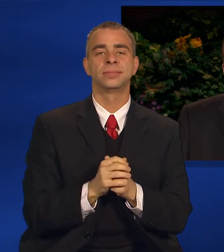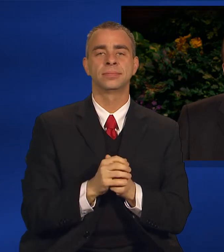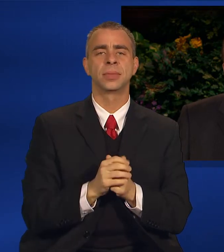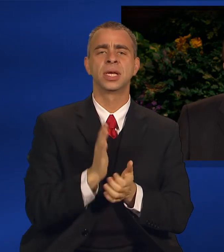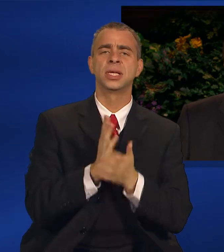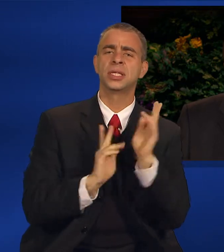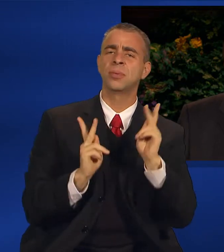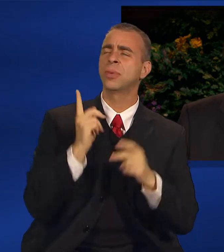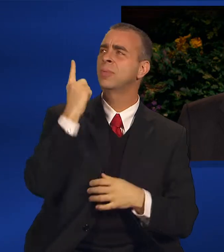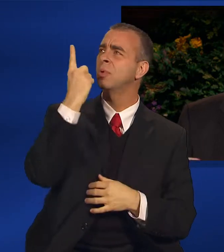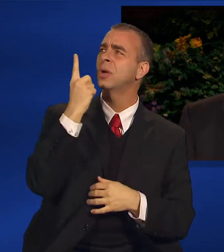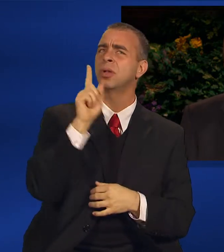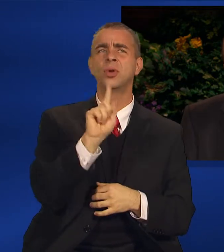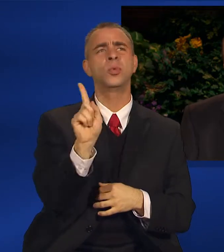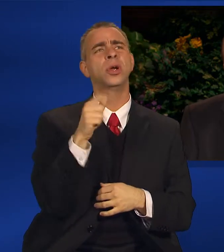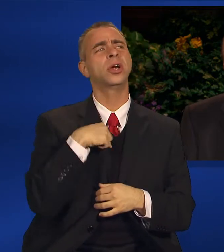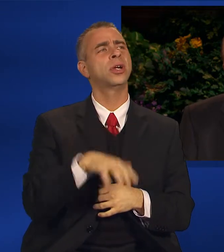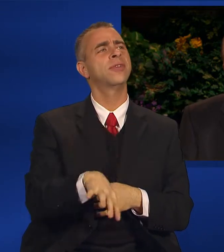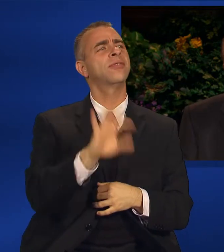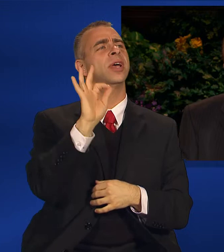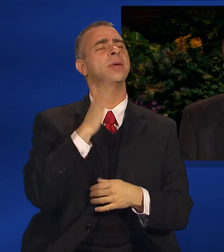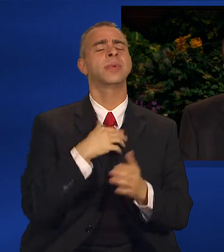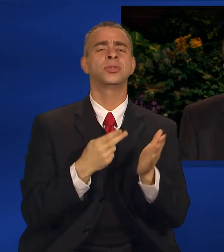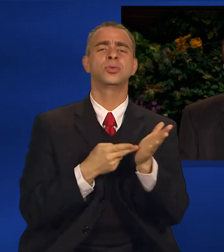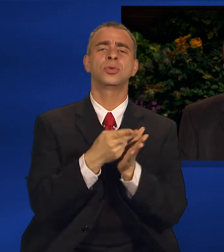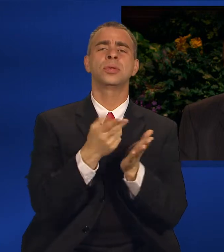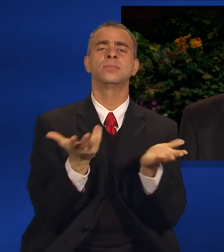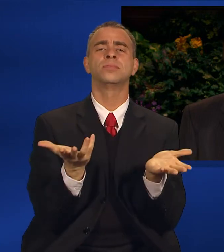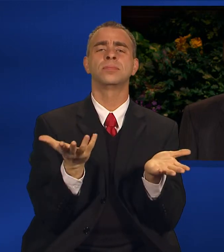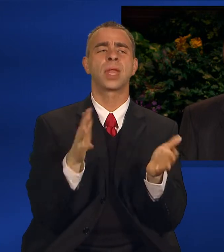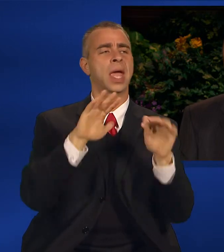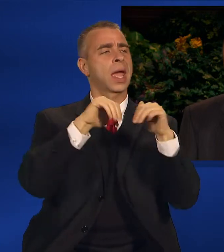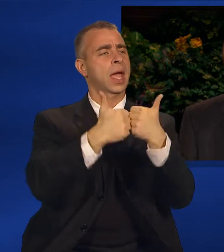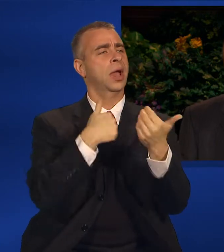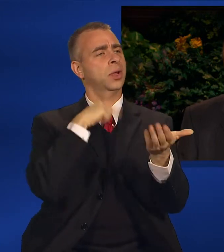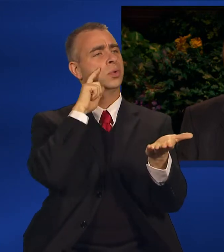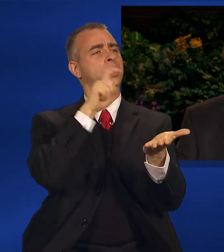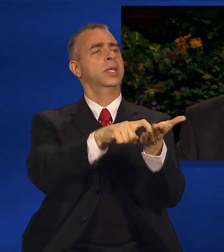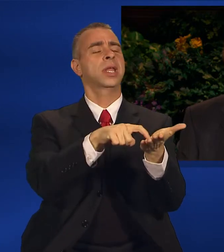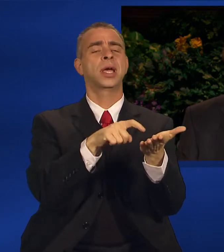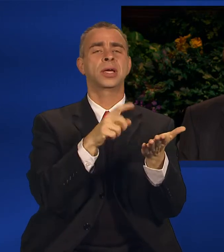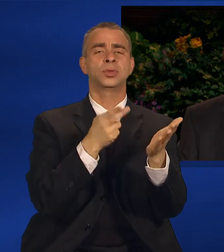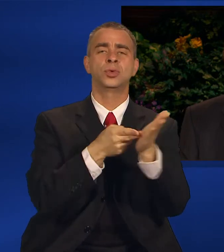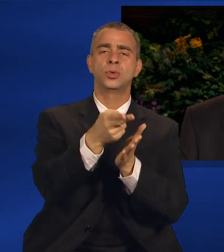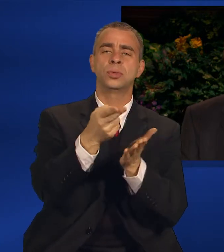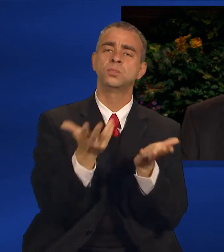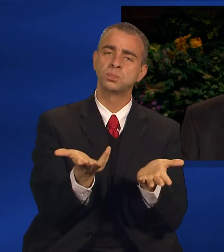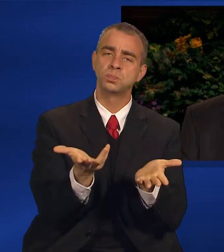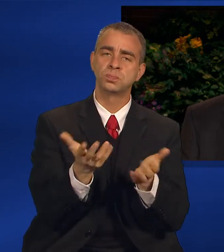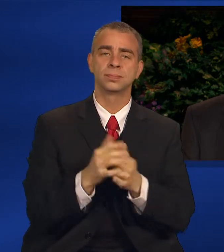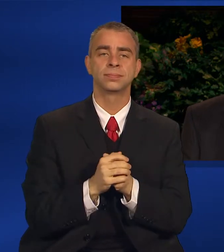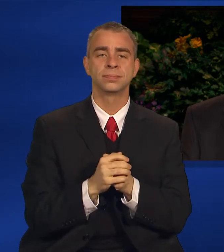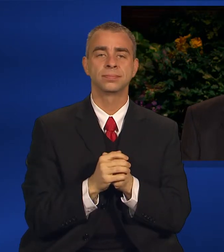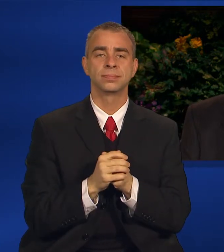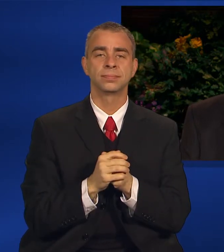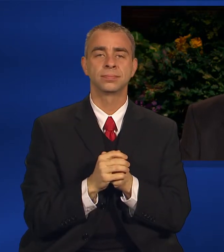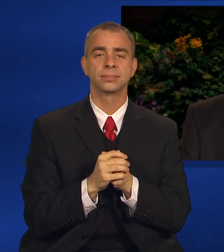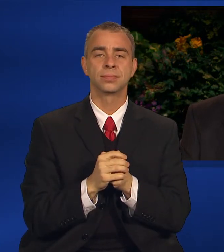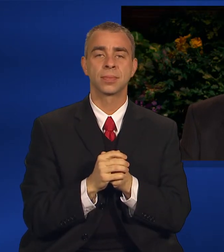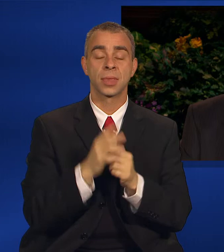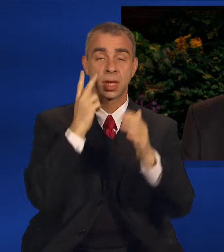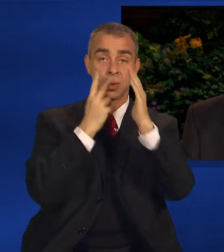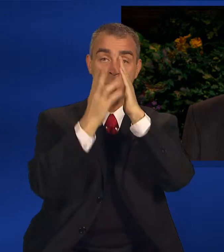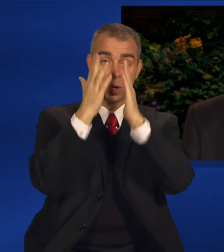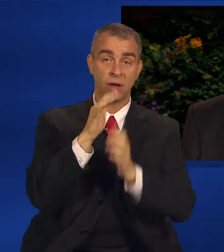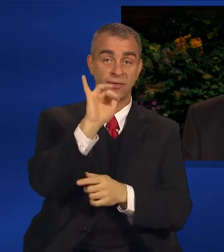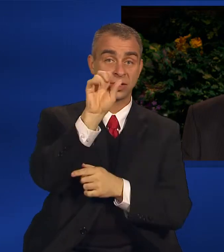Where is such truth to be found, and how are we to recognize it? In a revelation given through the